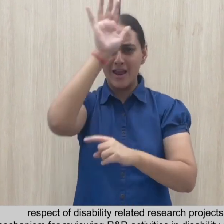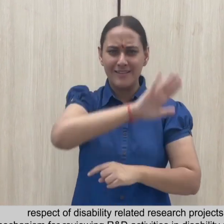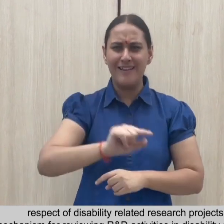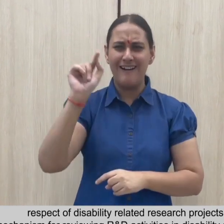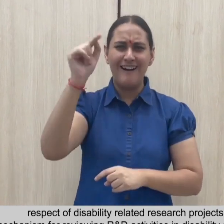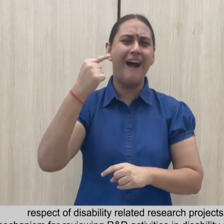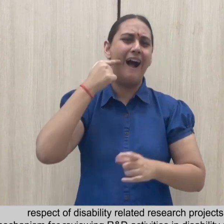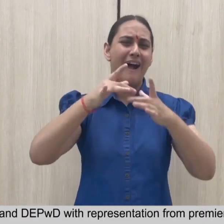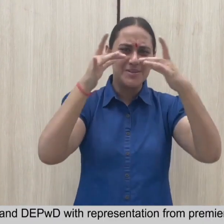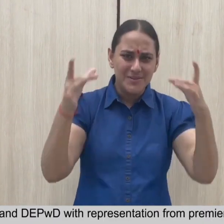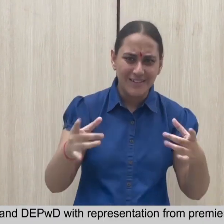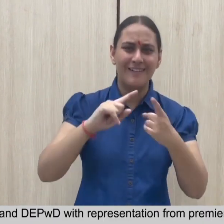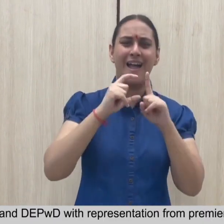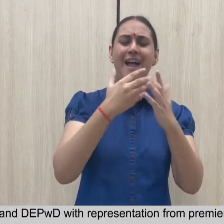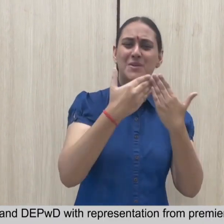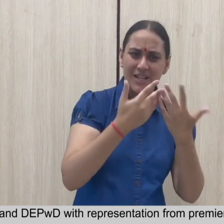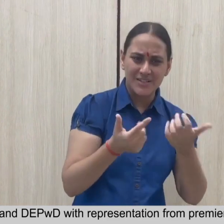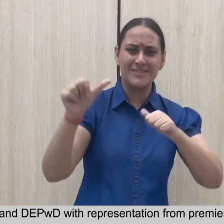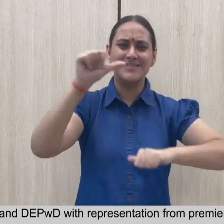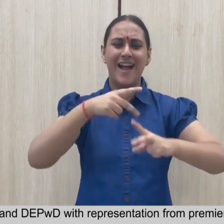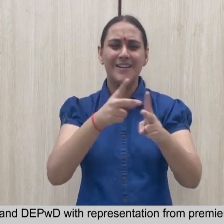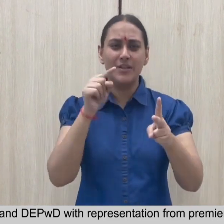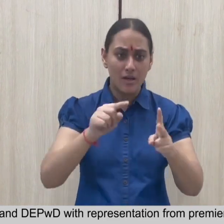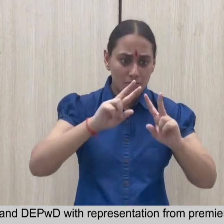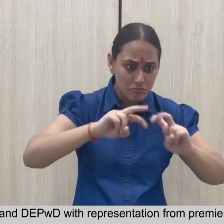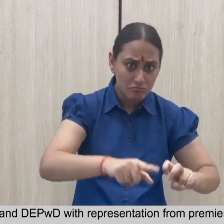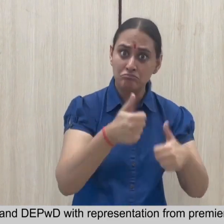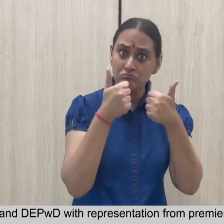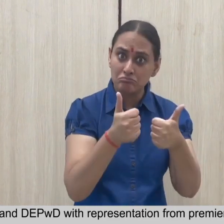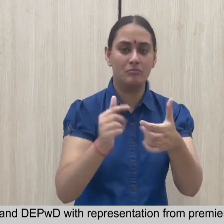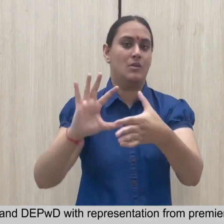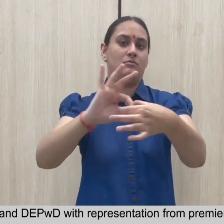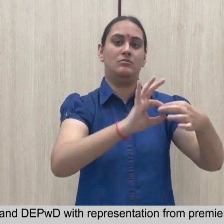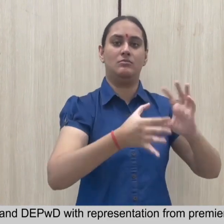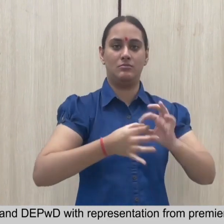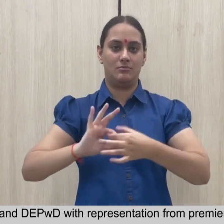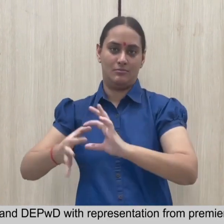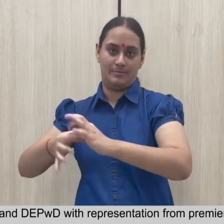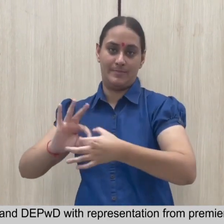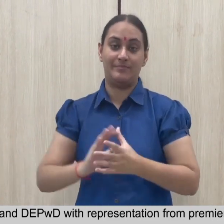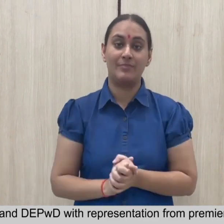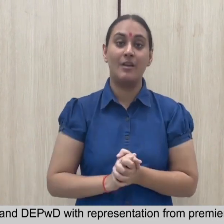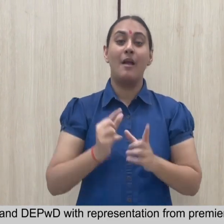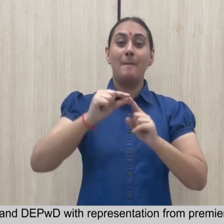Department of Science and Technology and DPWD with representation from premier research institutions.